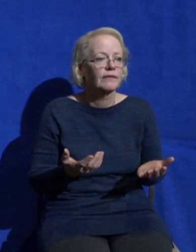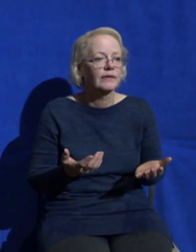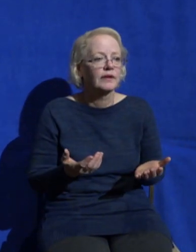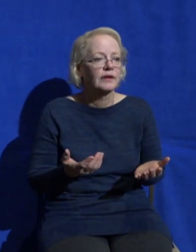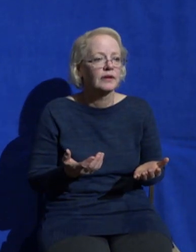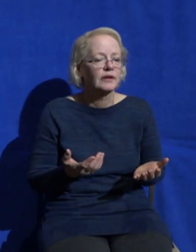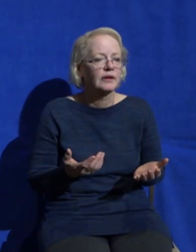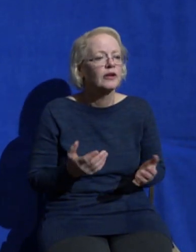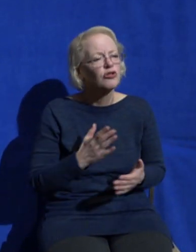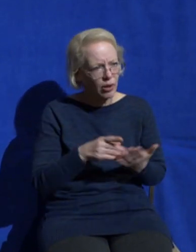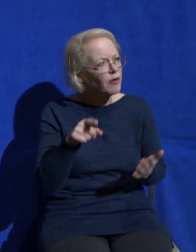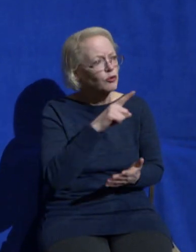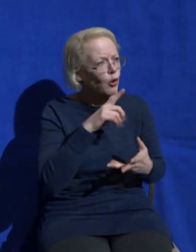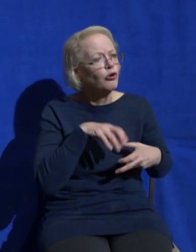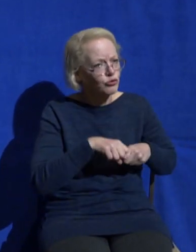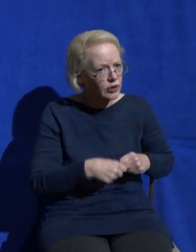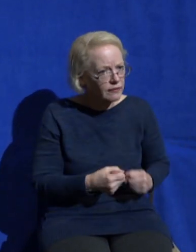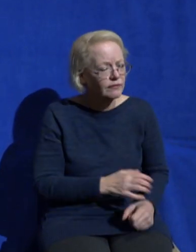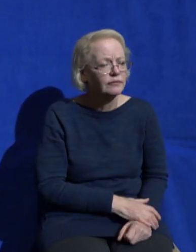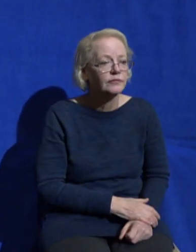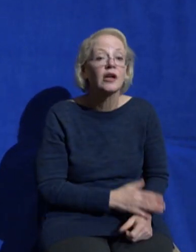some of you are discouraged and depressed